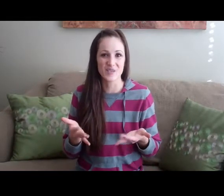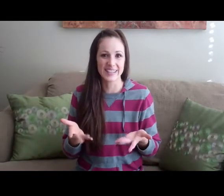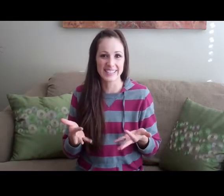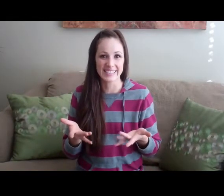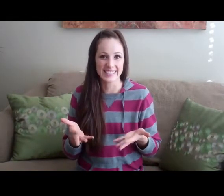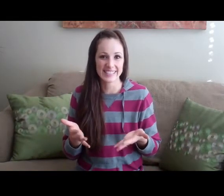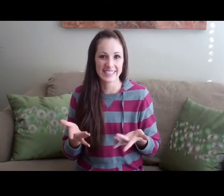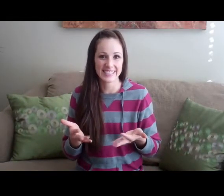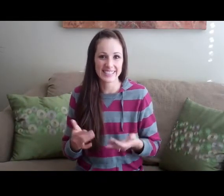wait.